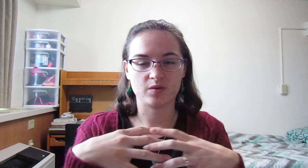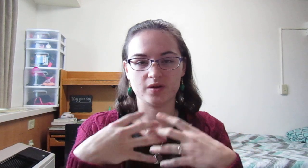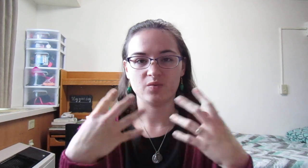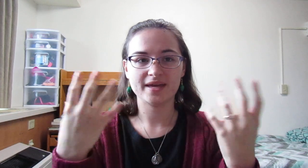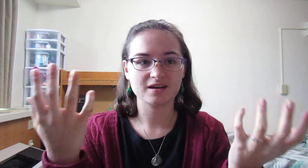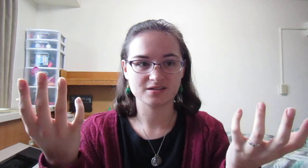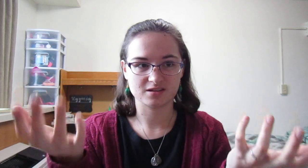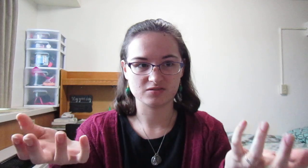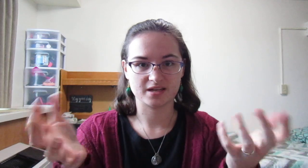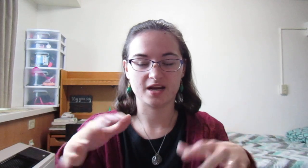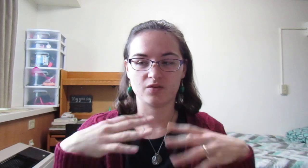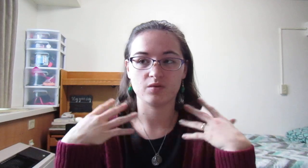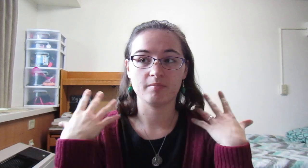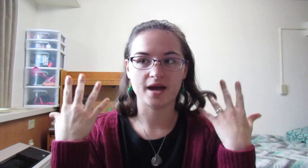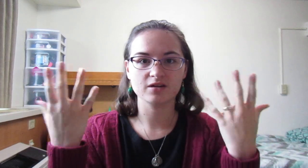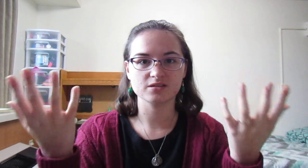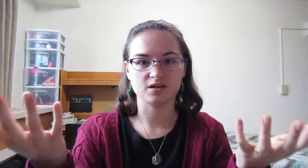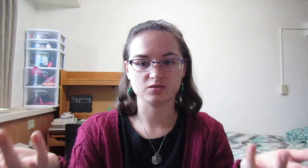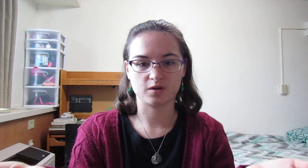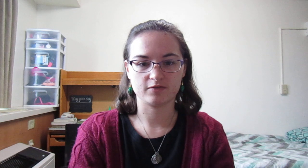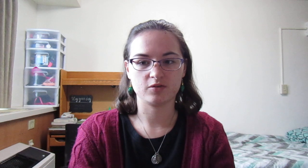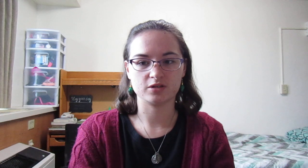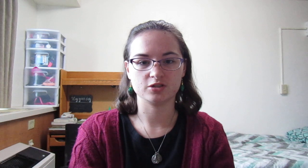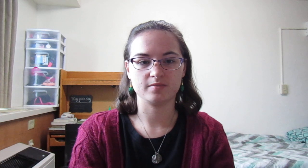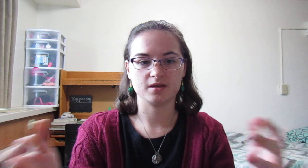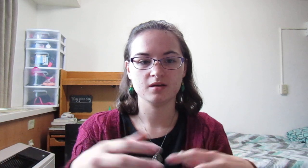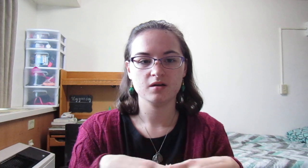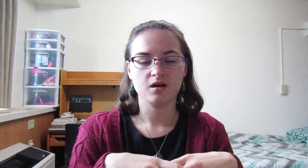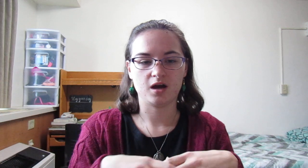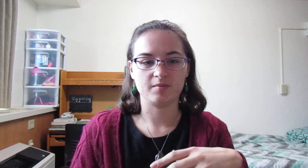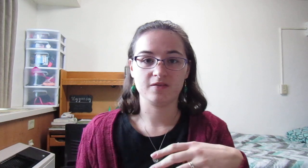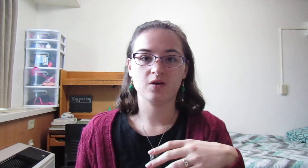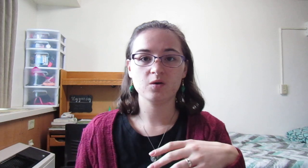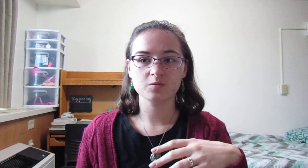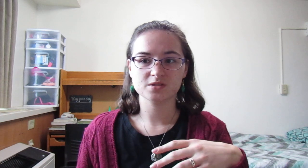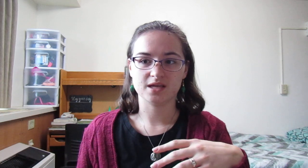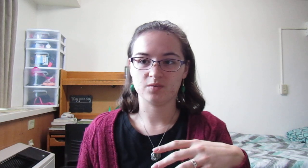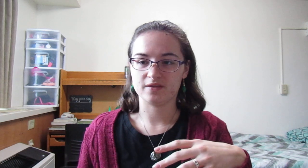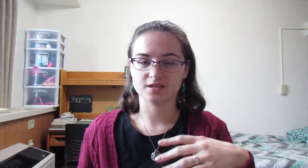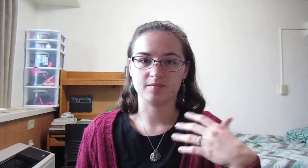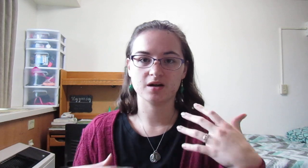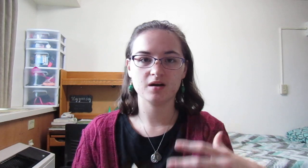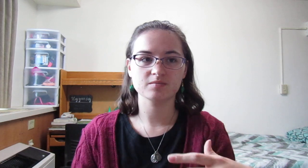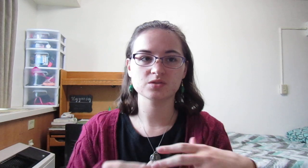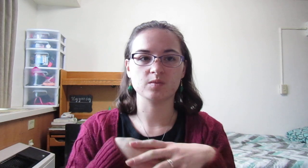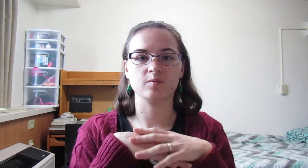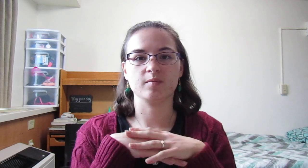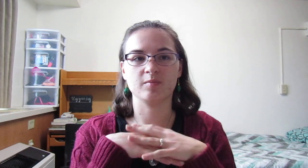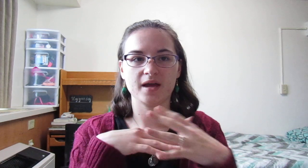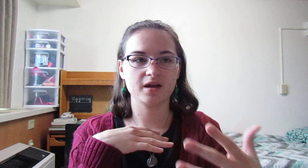where we awaken ourselves again, and remind ourselves what our focus should be, um, in the hopes that when the time comes, we will be prepared,